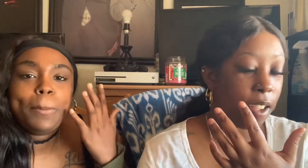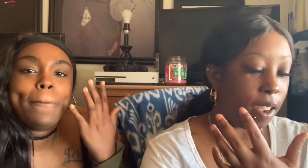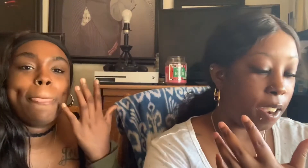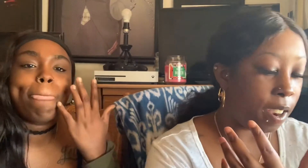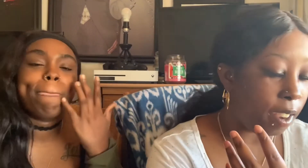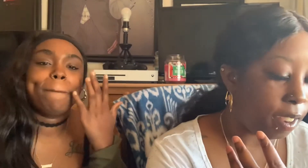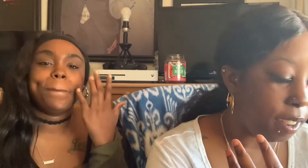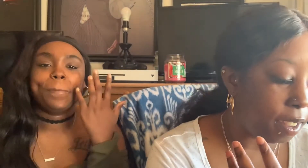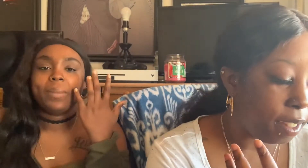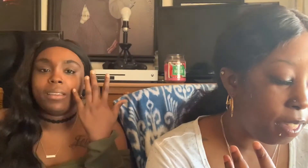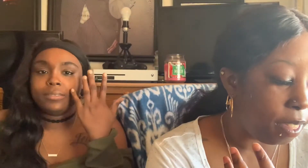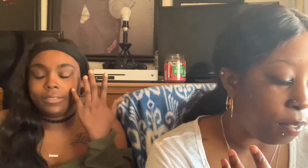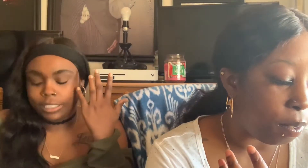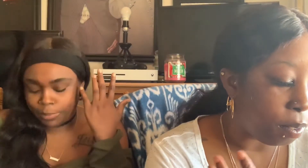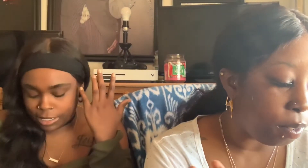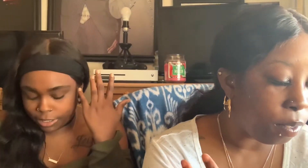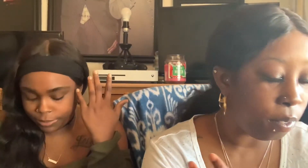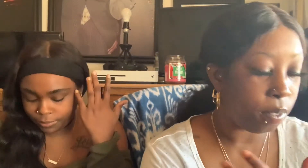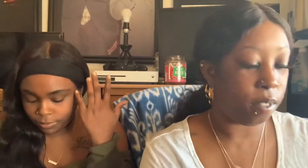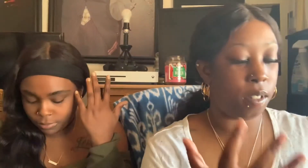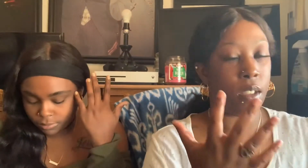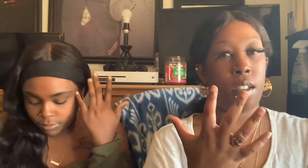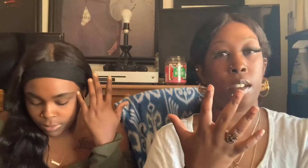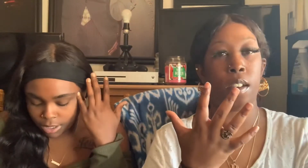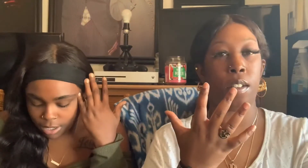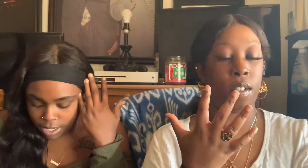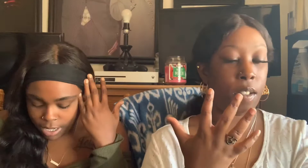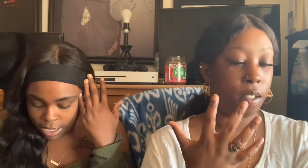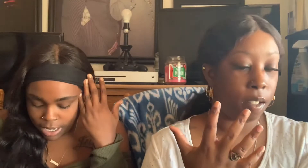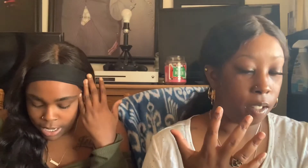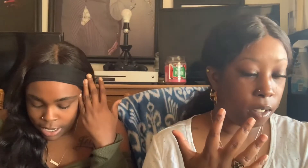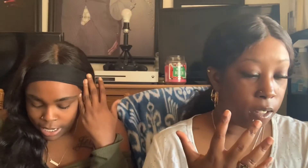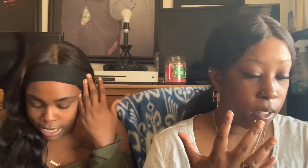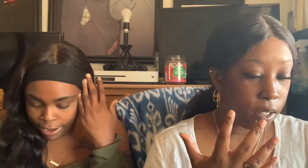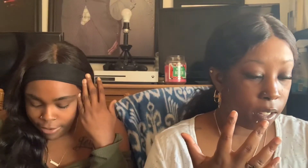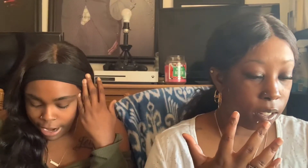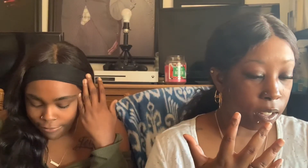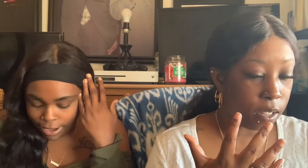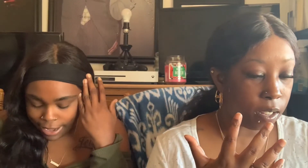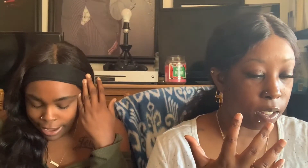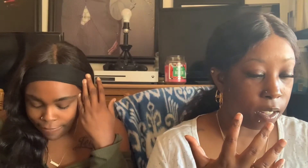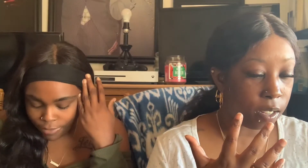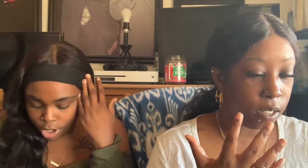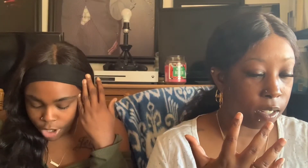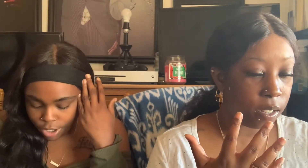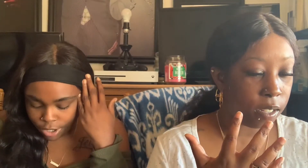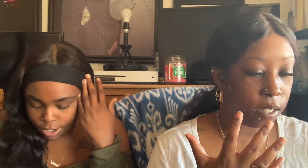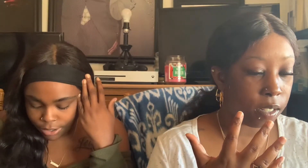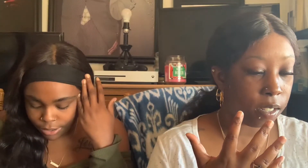Alright. Better? Yeah. can do that. Never have I ever. Never